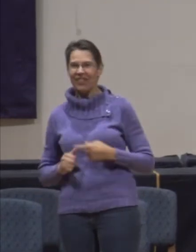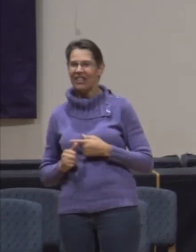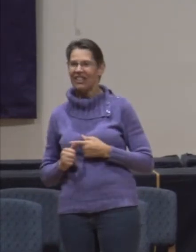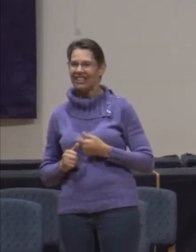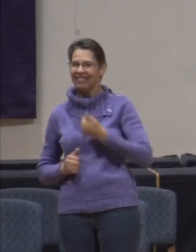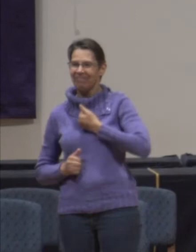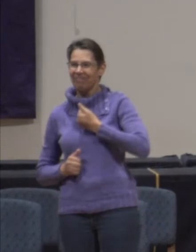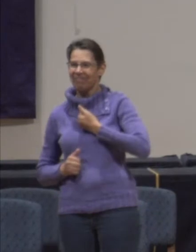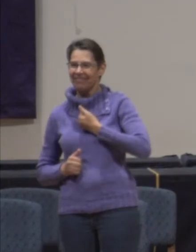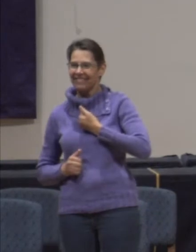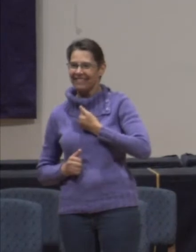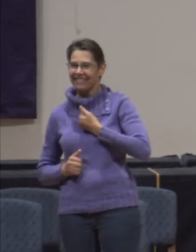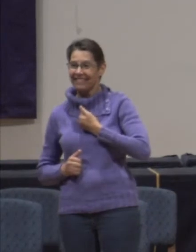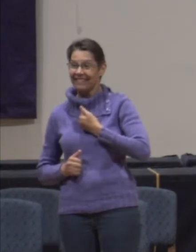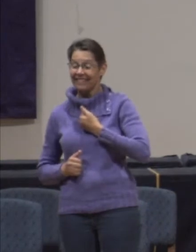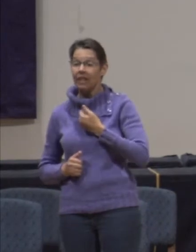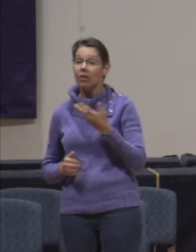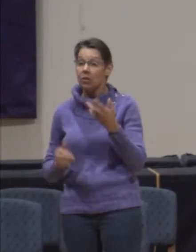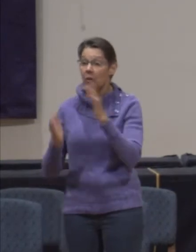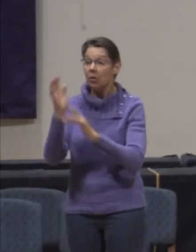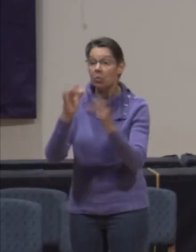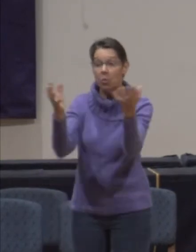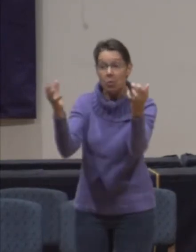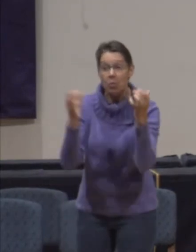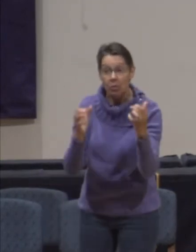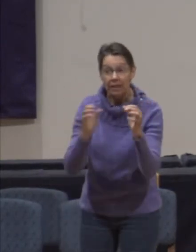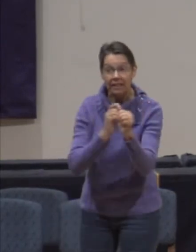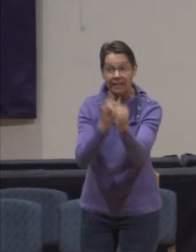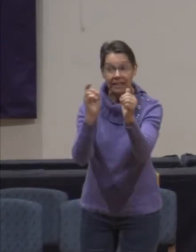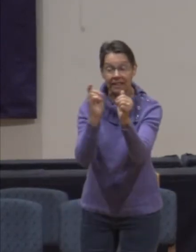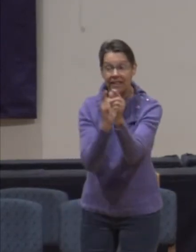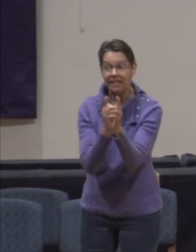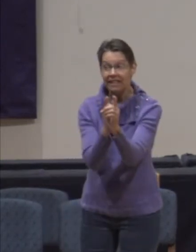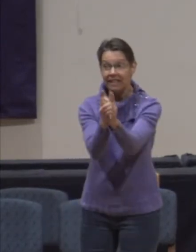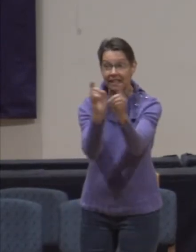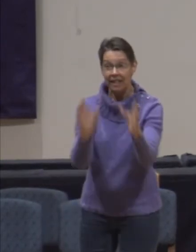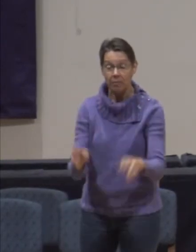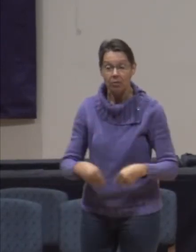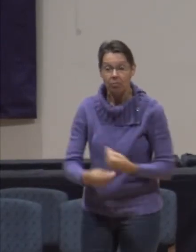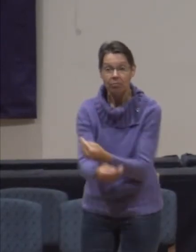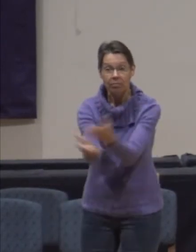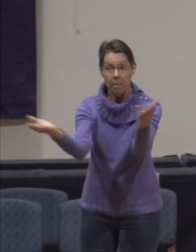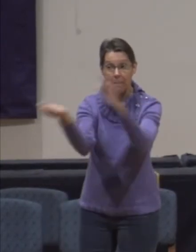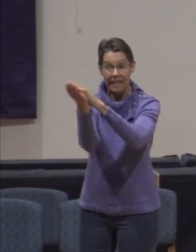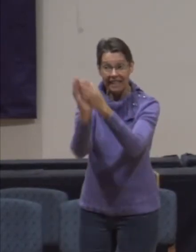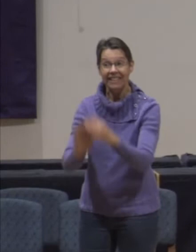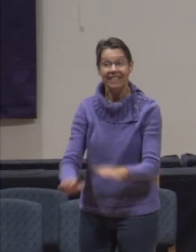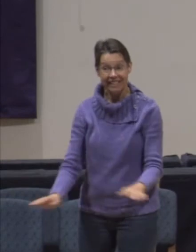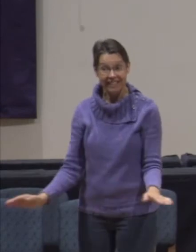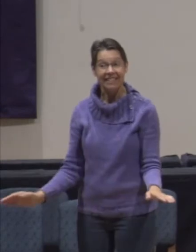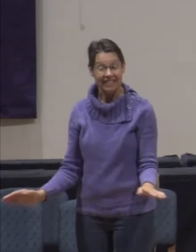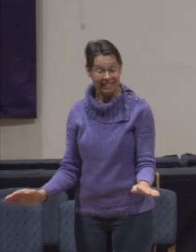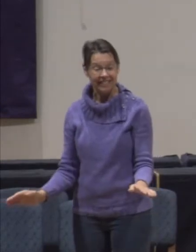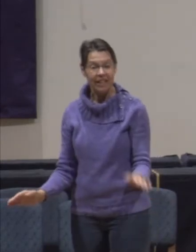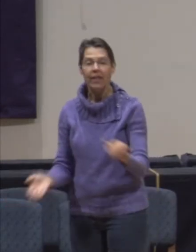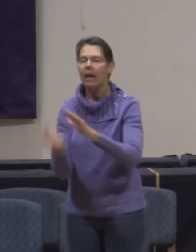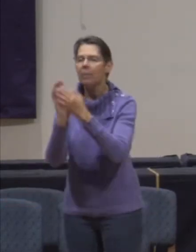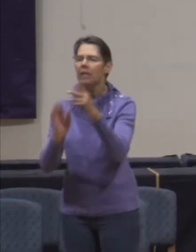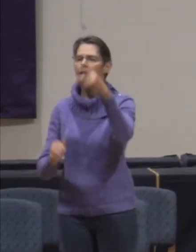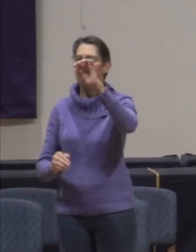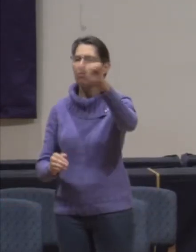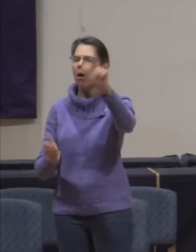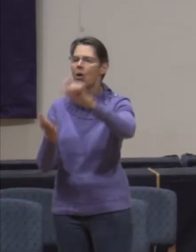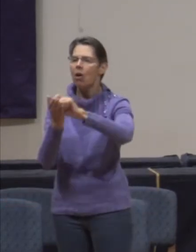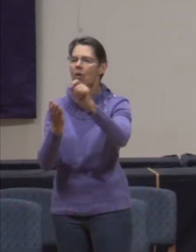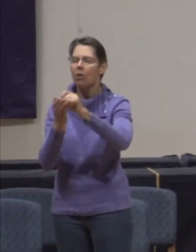A peace that Paul will say will pass all understanding. A peace that will rest and abide in us and with us and through